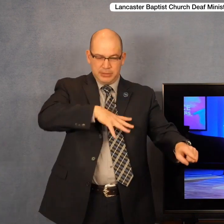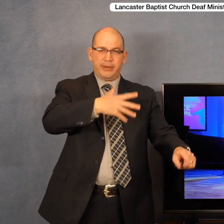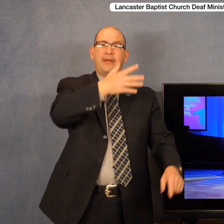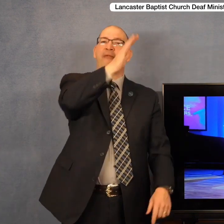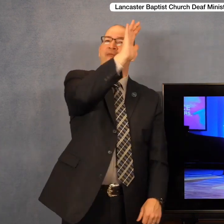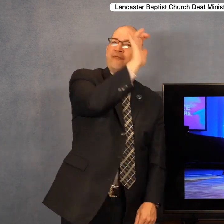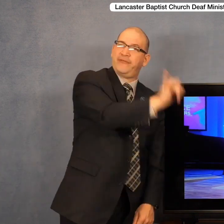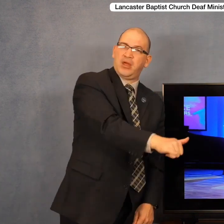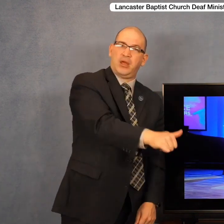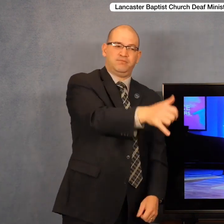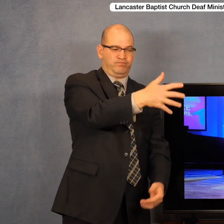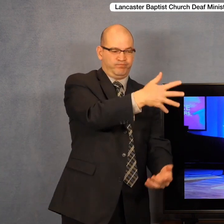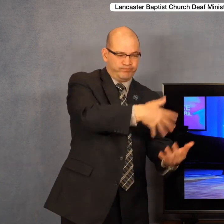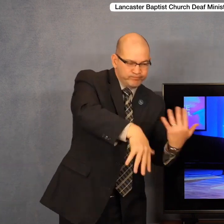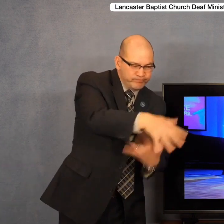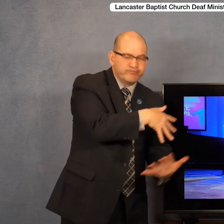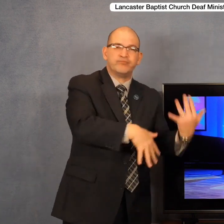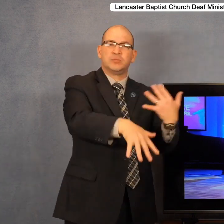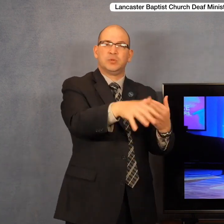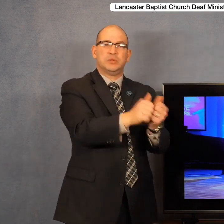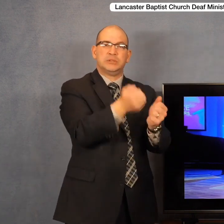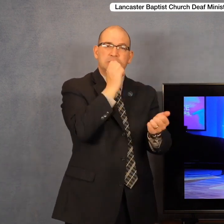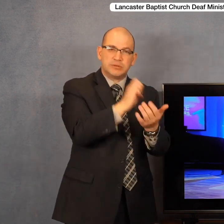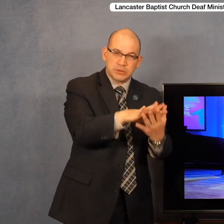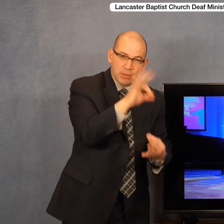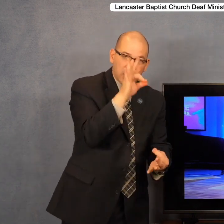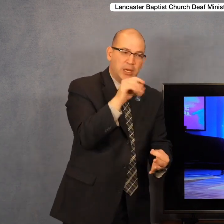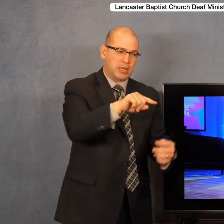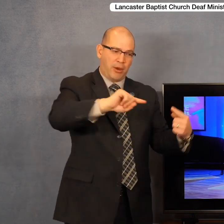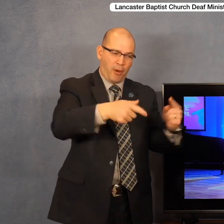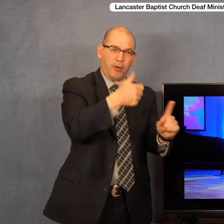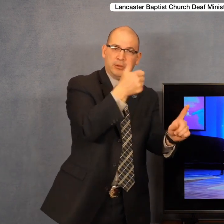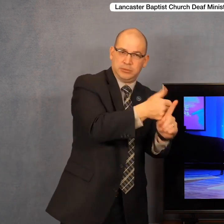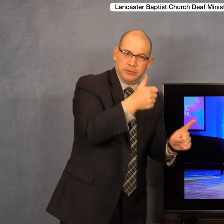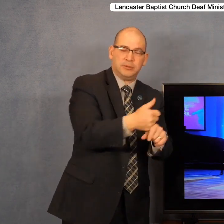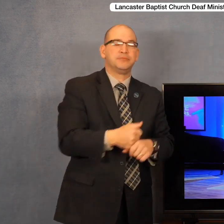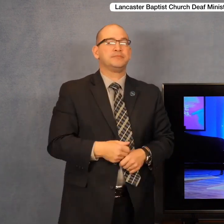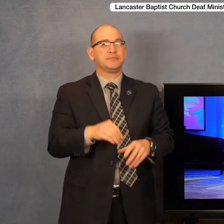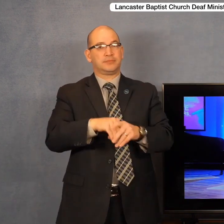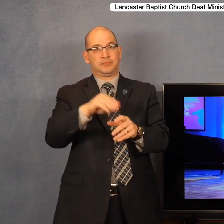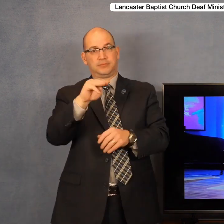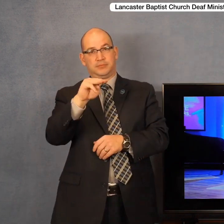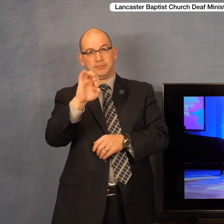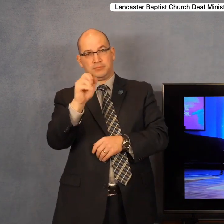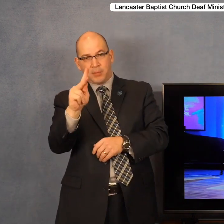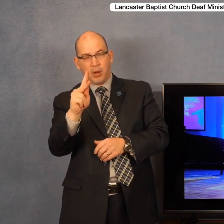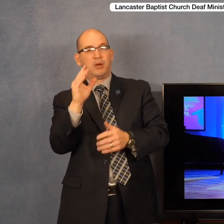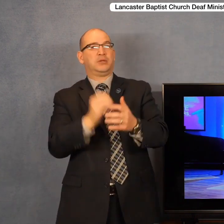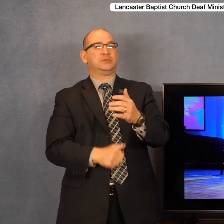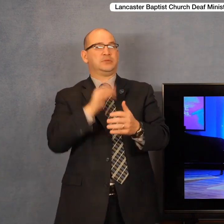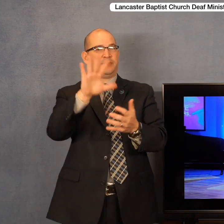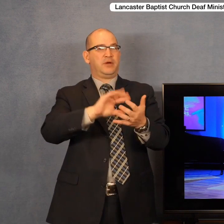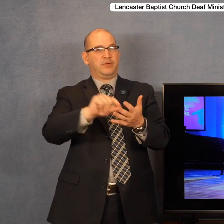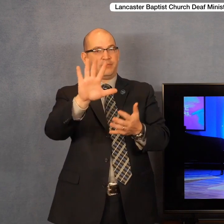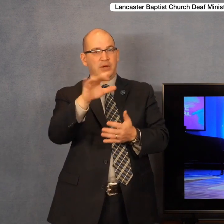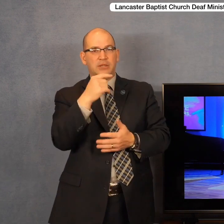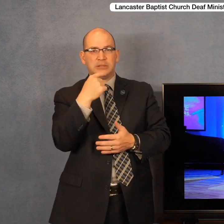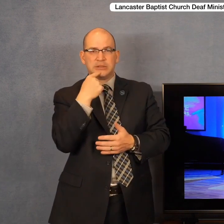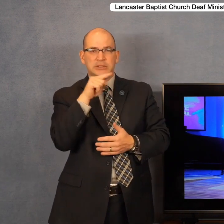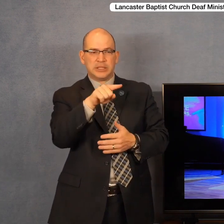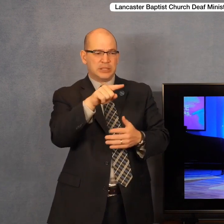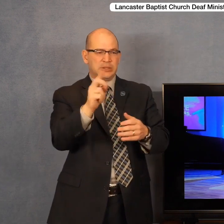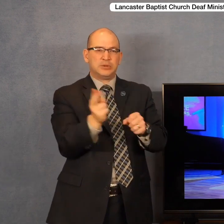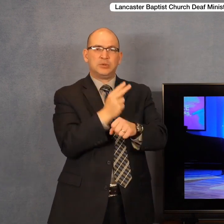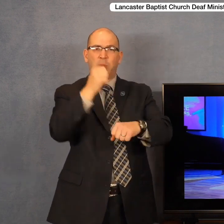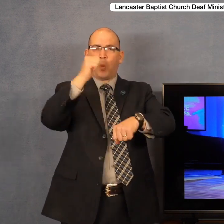amongst the tombs. He harmed himself. The Bible says in Mark 5 and verse 5 that he cut himself with